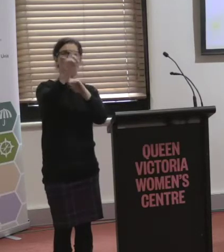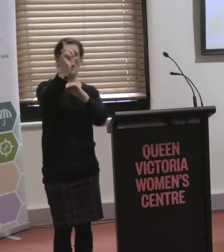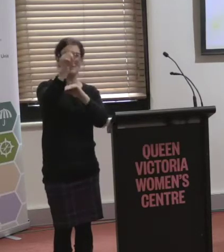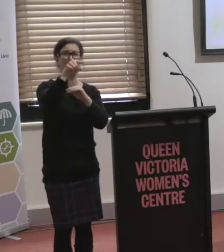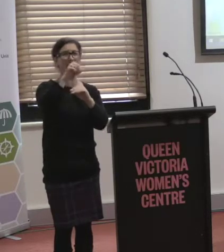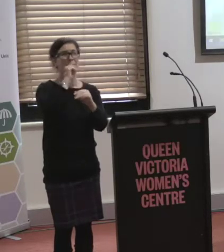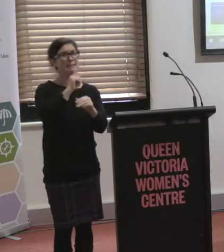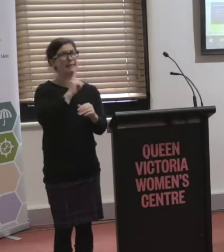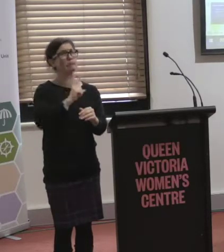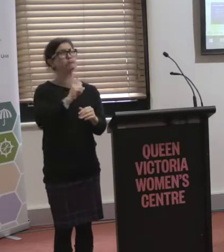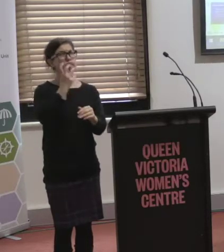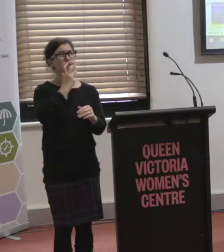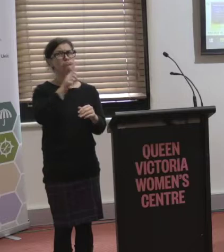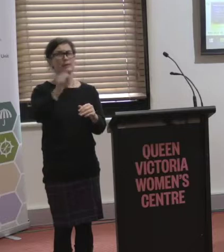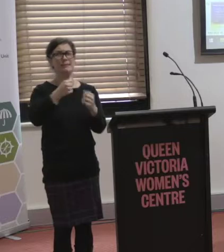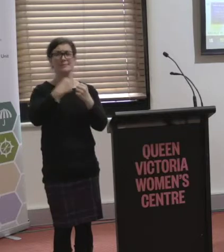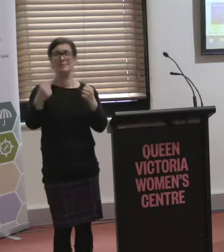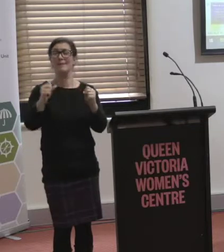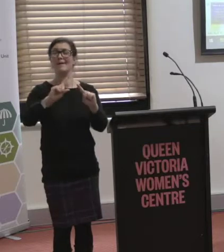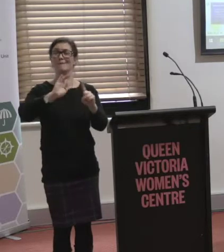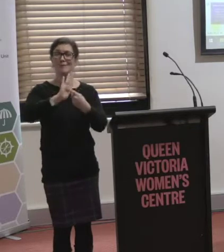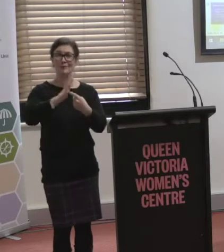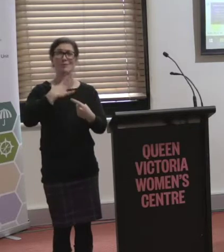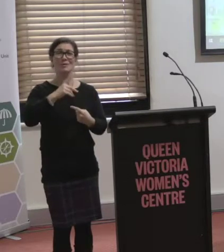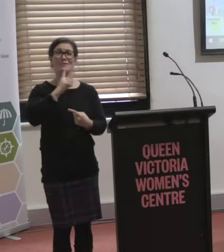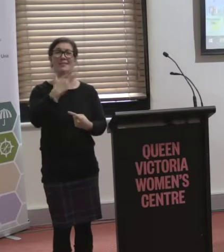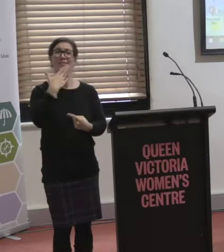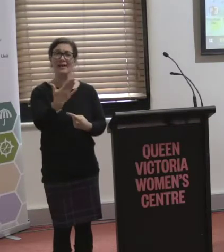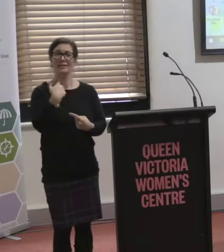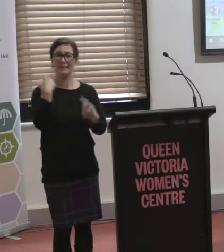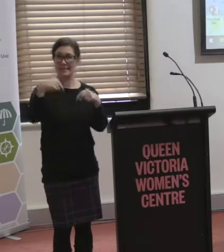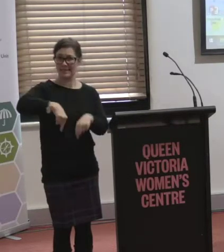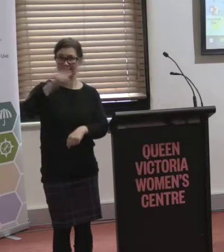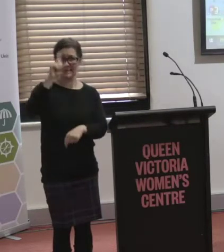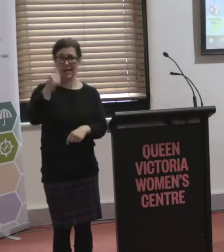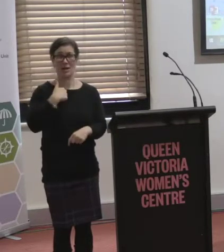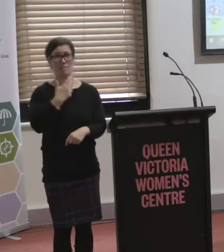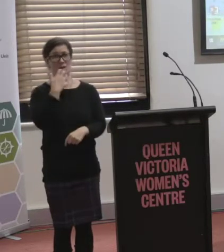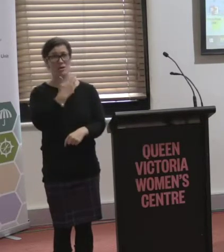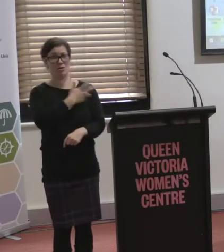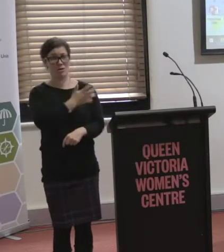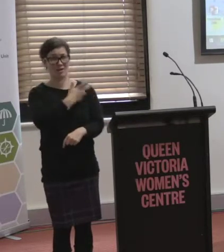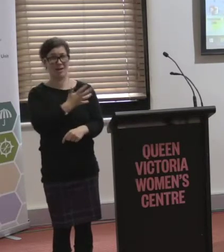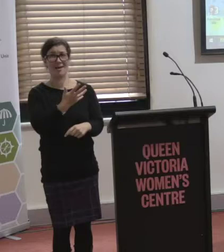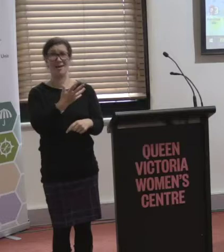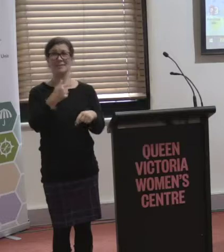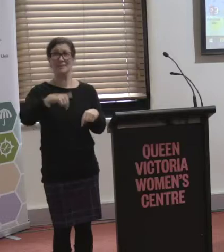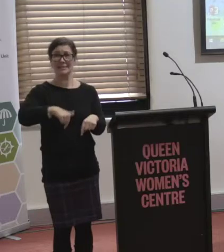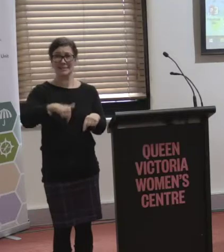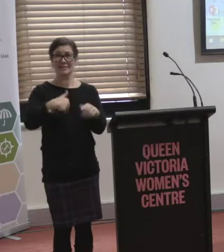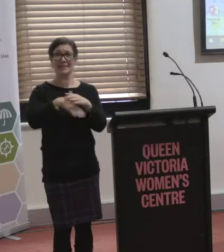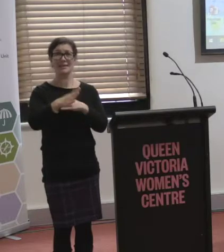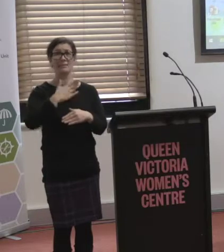Firstly, thank you for inviting me to be here today. It's a great privilege and an honour to be in the role that I am